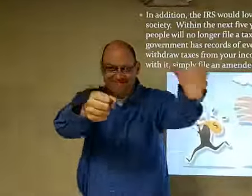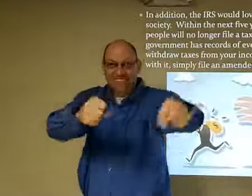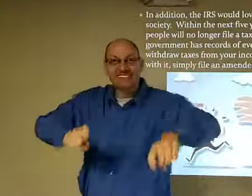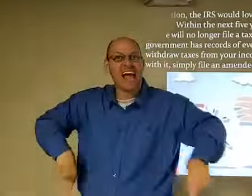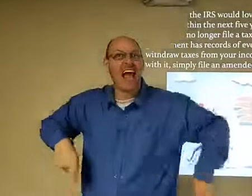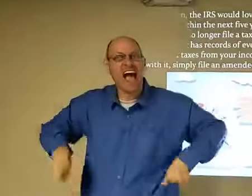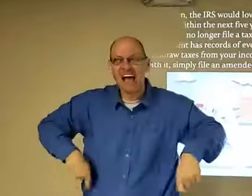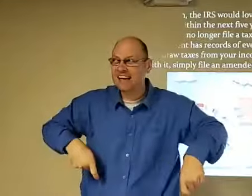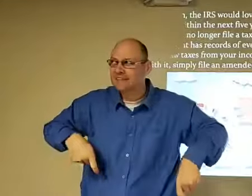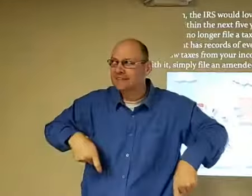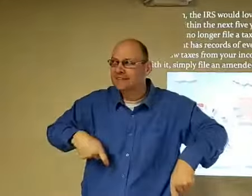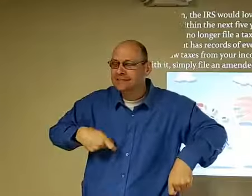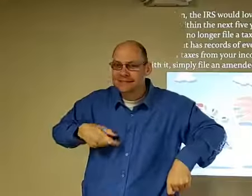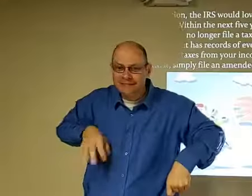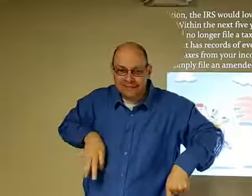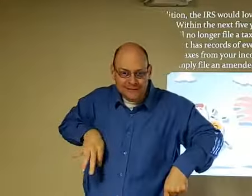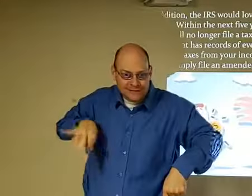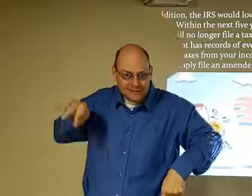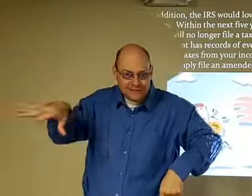got to pay your taxes. You're not going to run away from it.